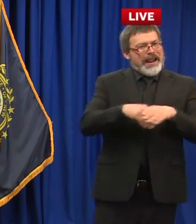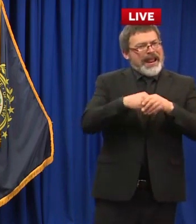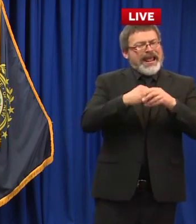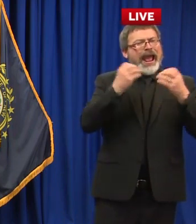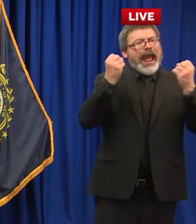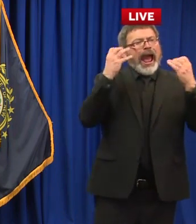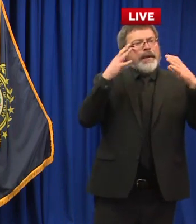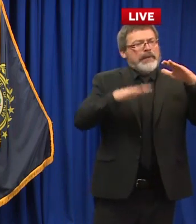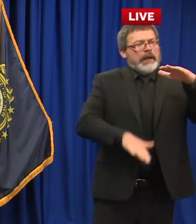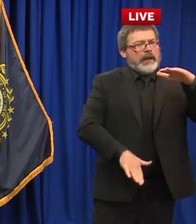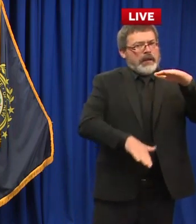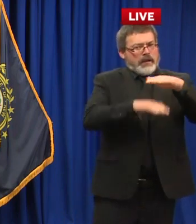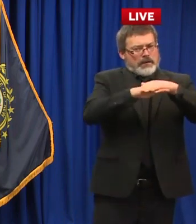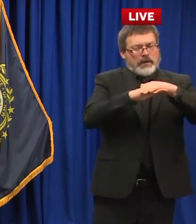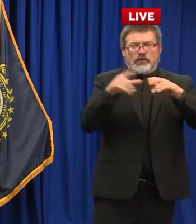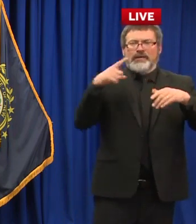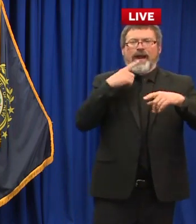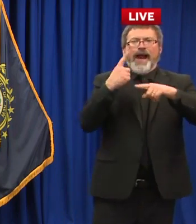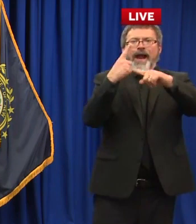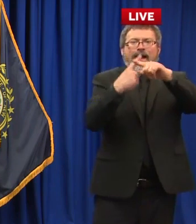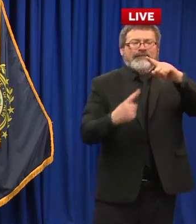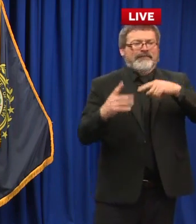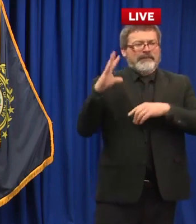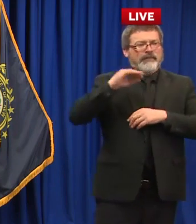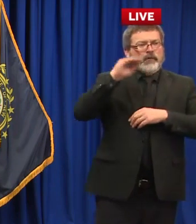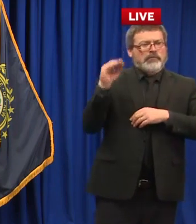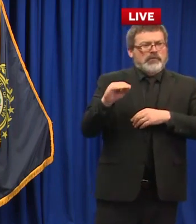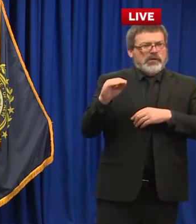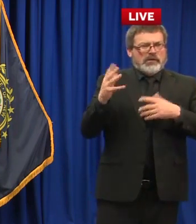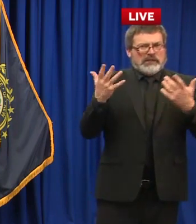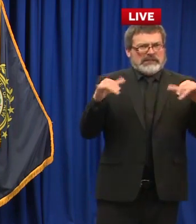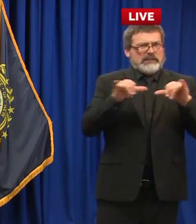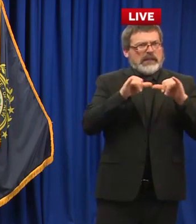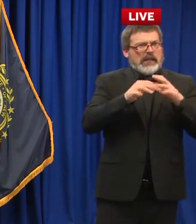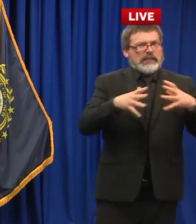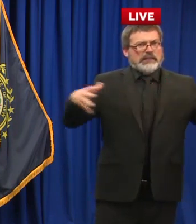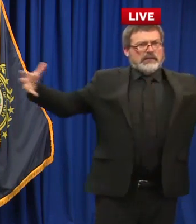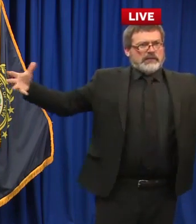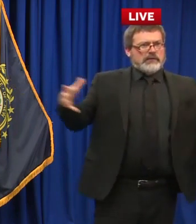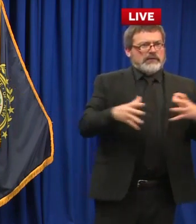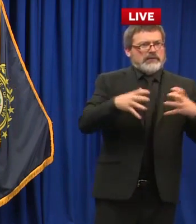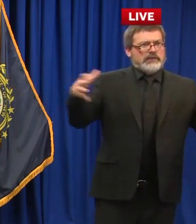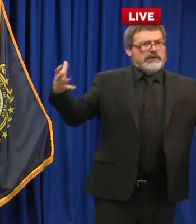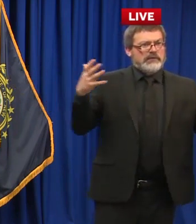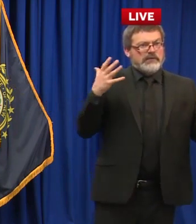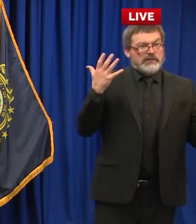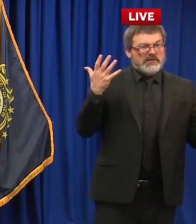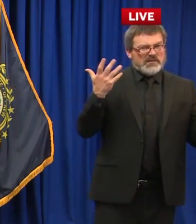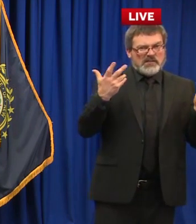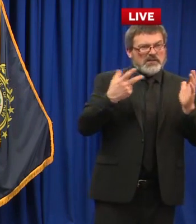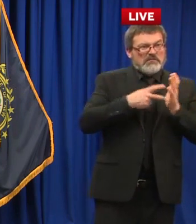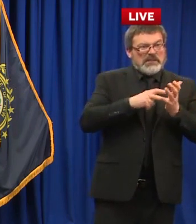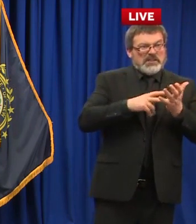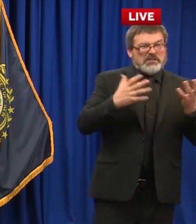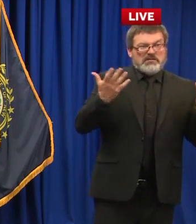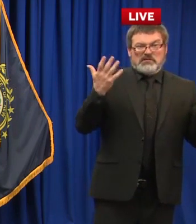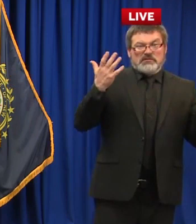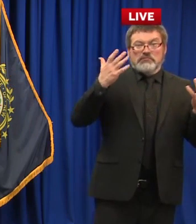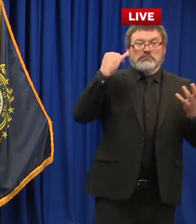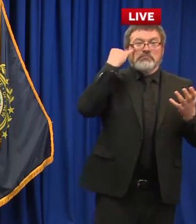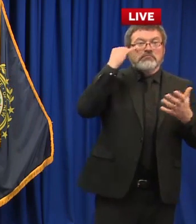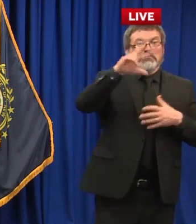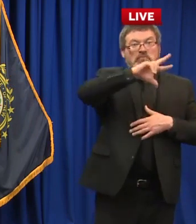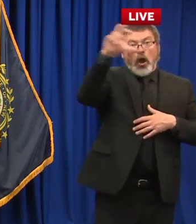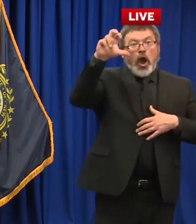capacity that's right if have a large venue and 50 capacity could be 100 150 people that's that's okay it is because you that